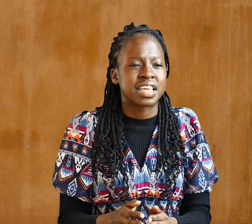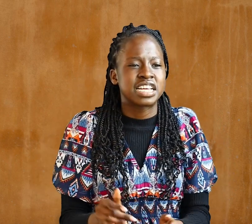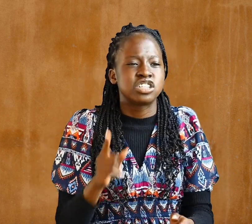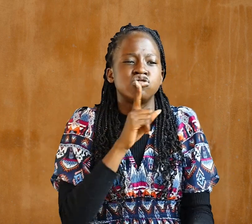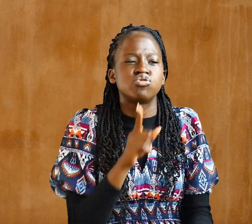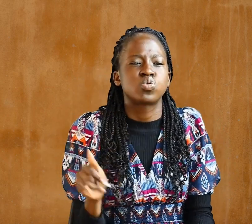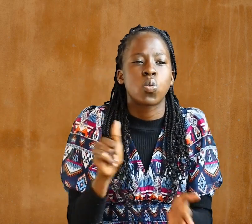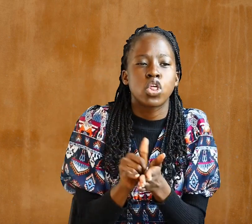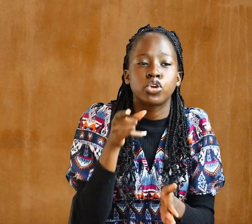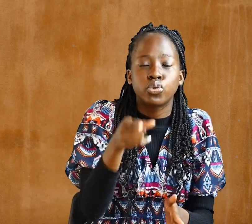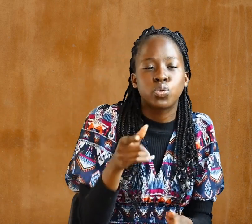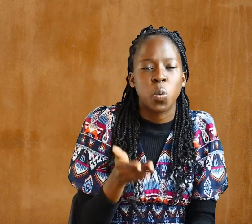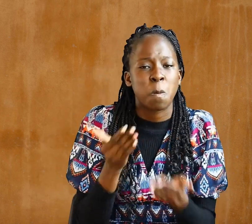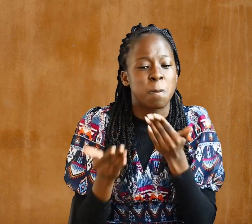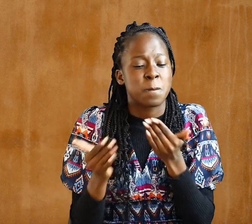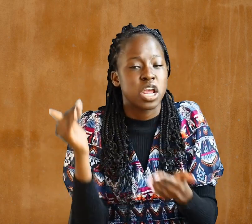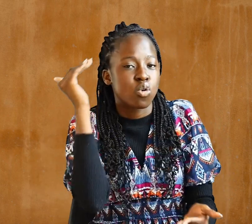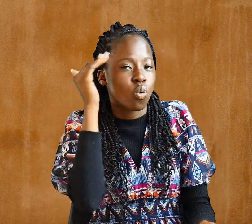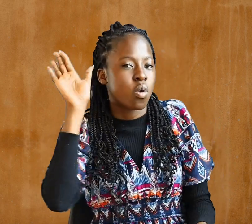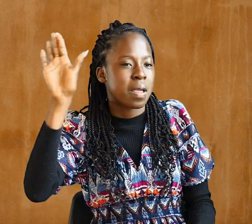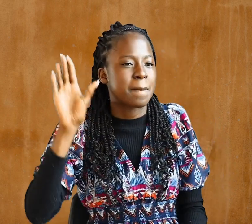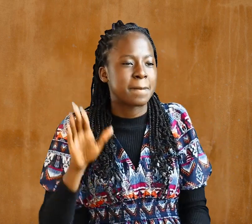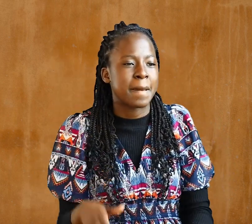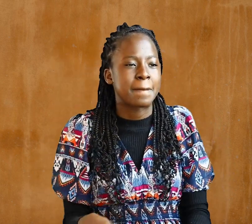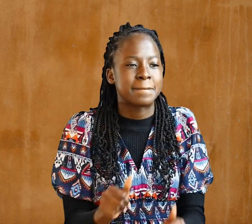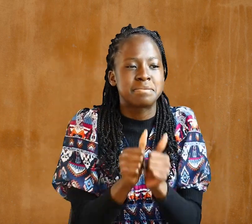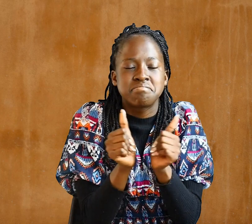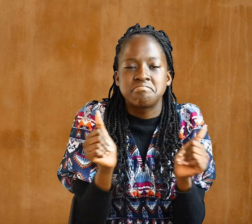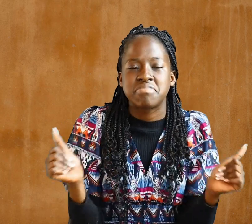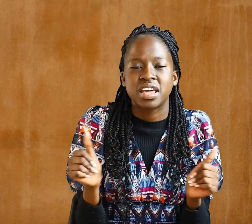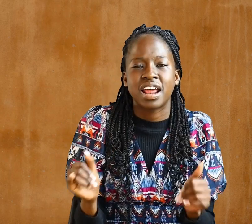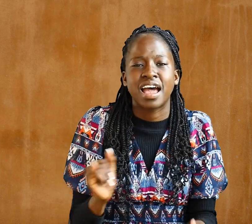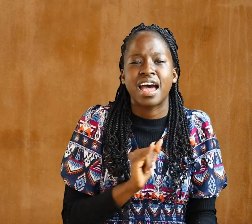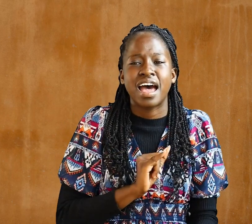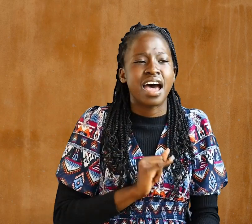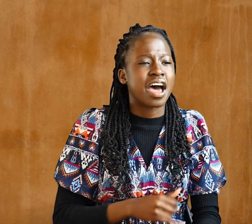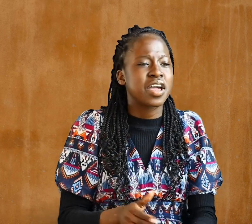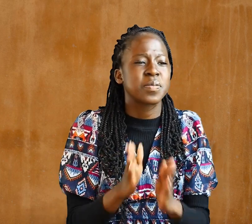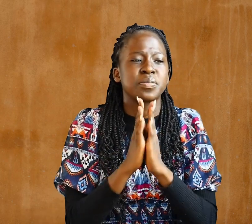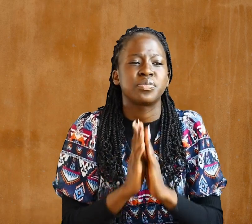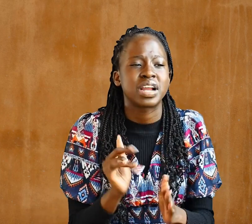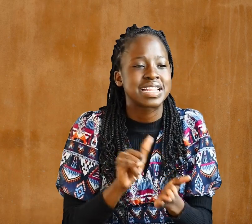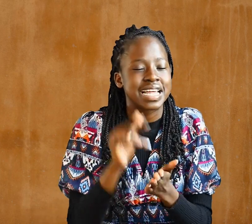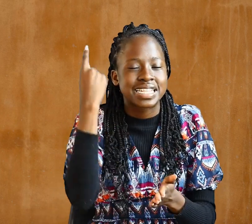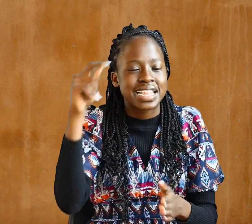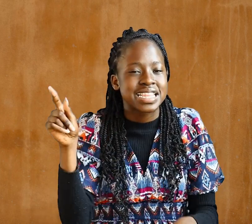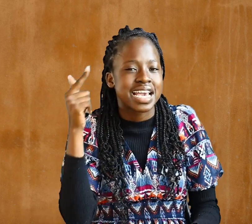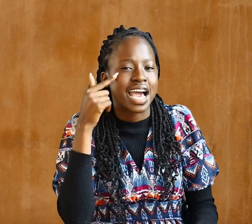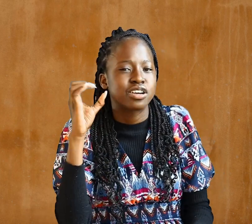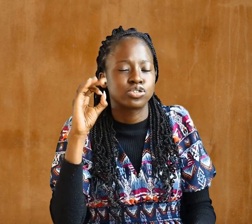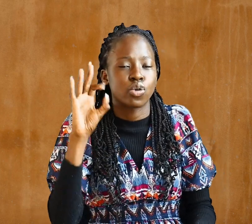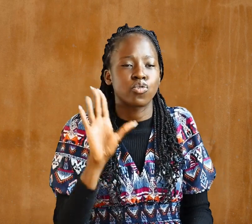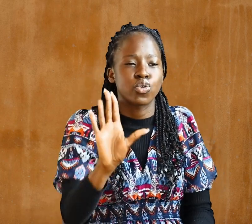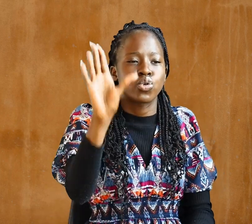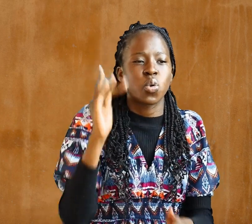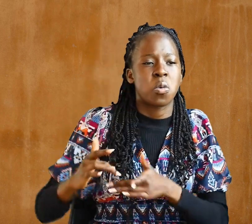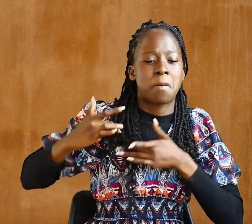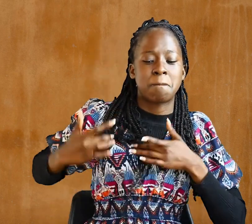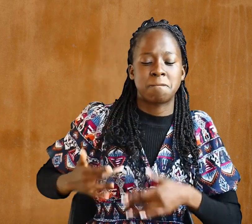know him better. I pray that the eyes of your heart may be enlightened, in order that